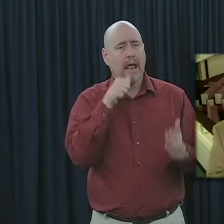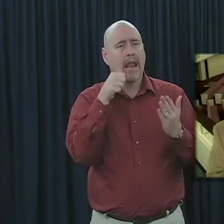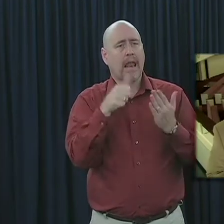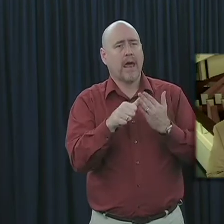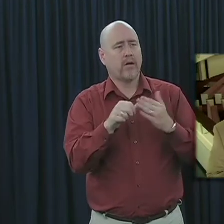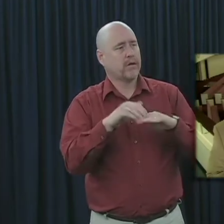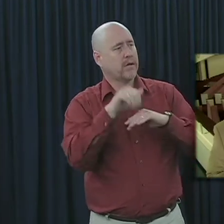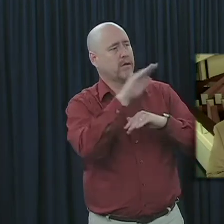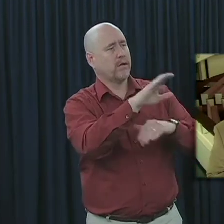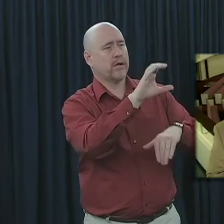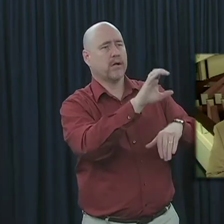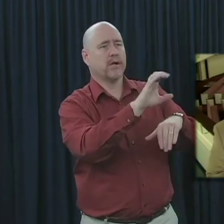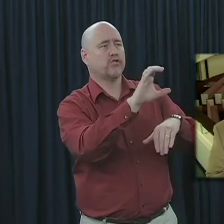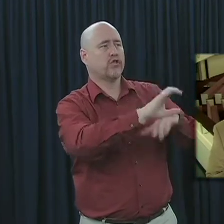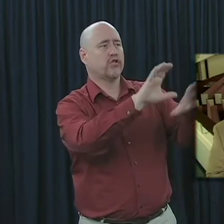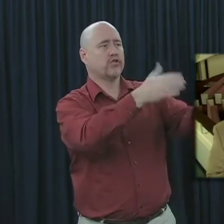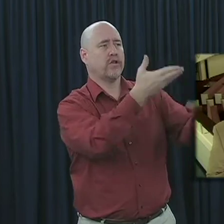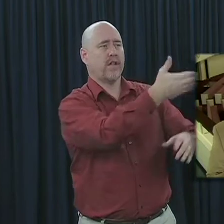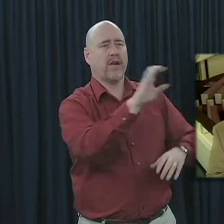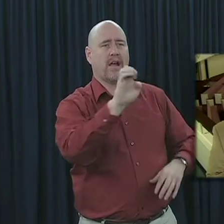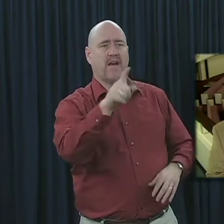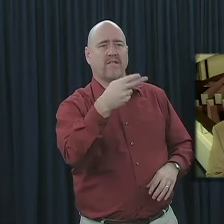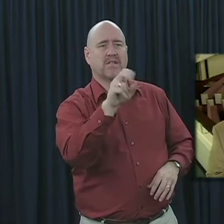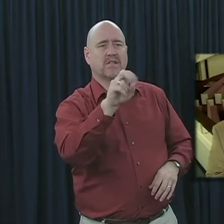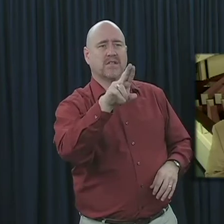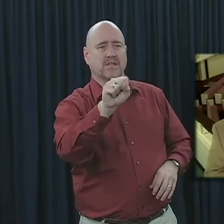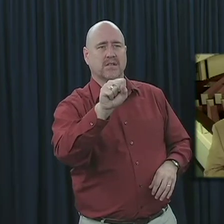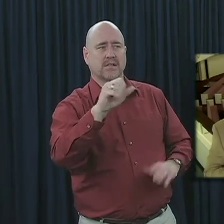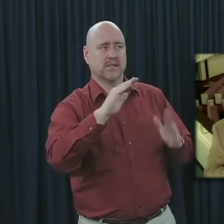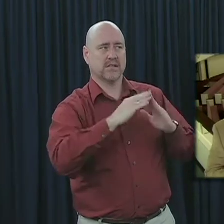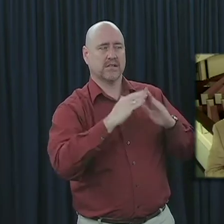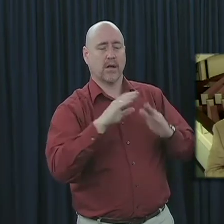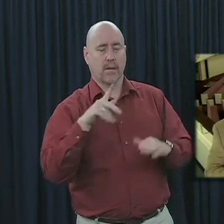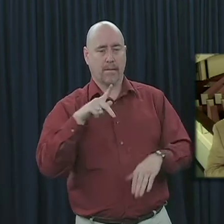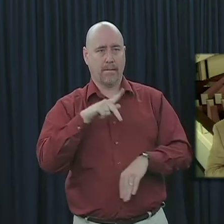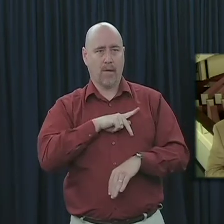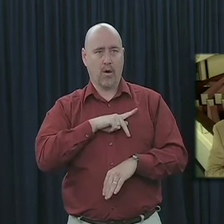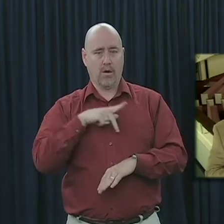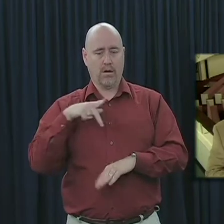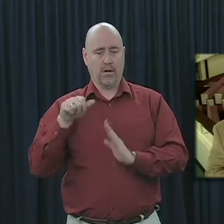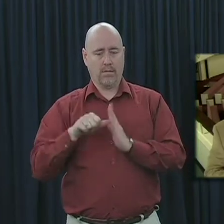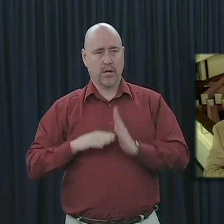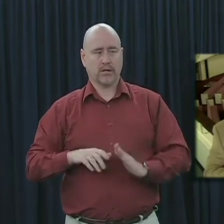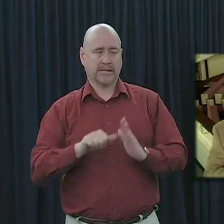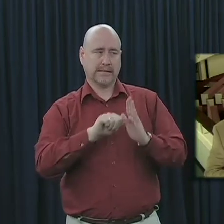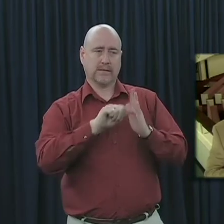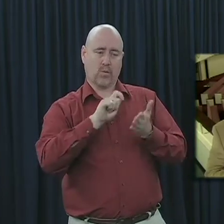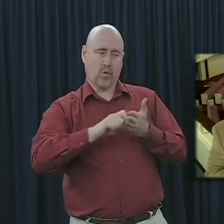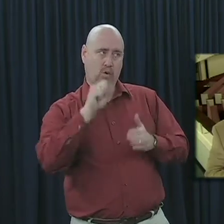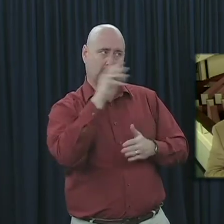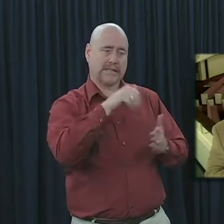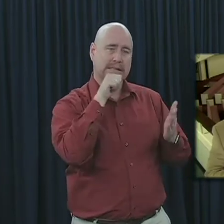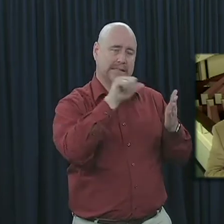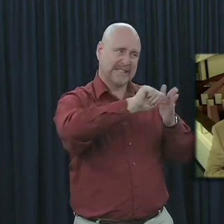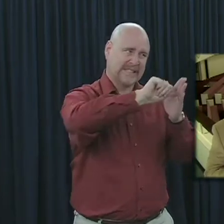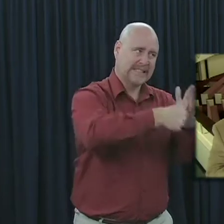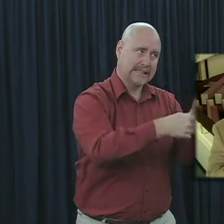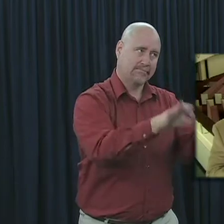to the church at Ephesus, the apostle Paul wrote and stressed the essential nature and the value of the church in